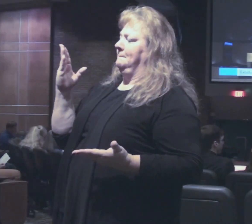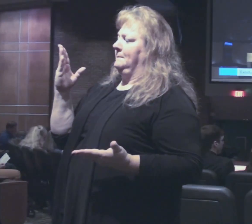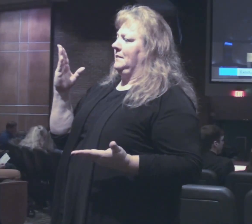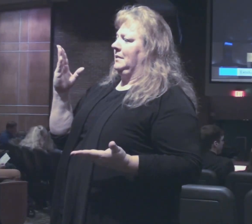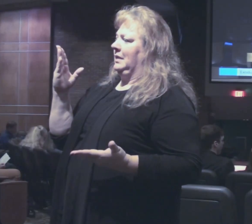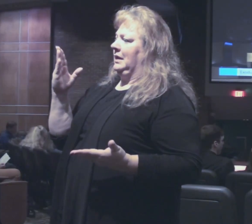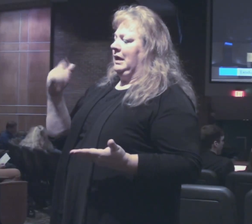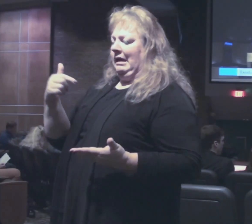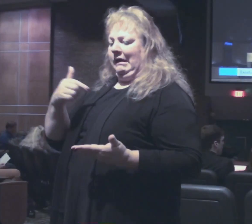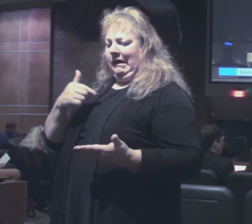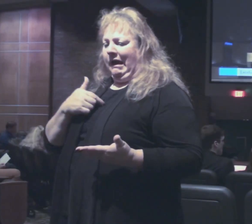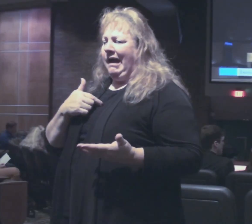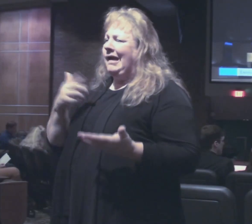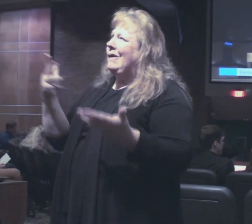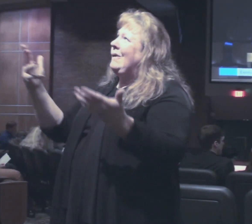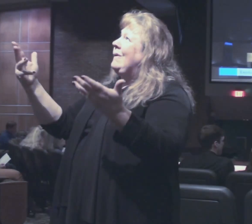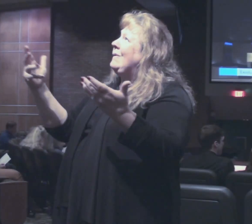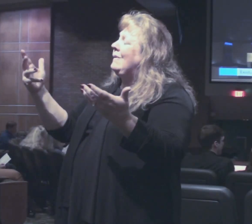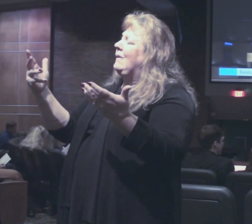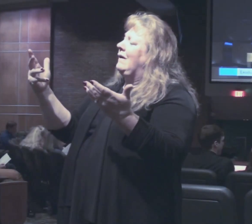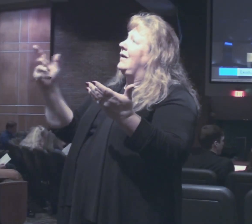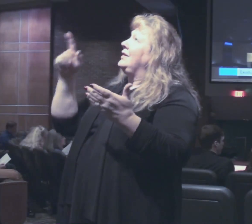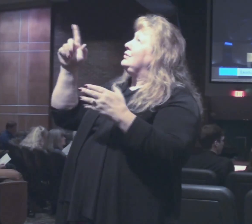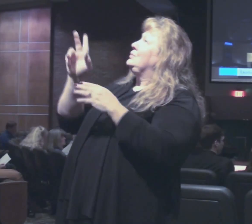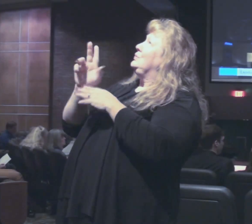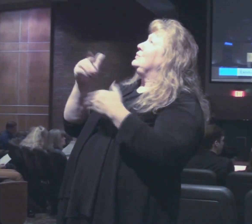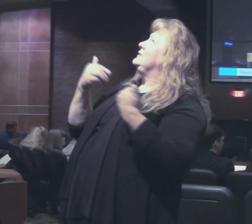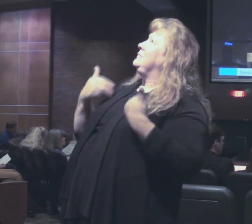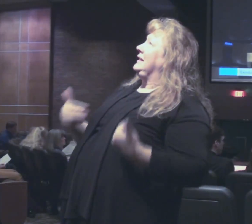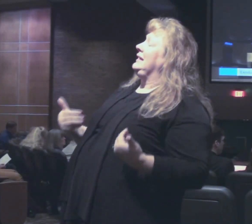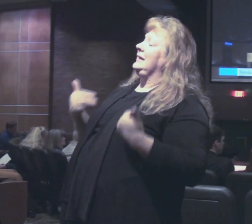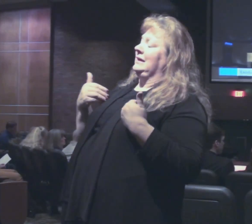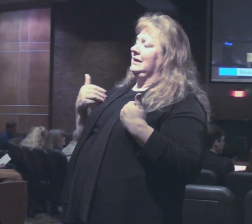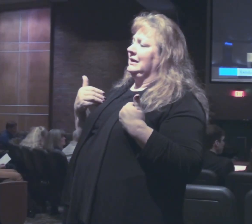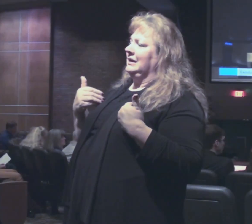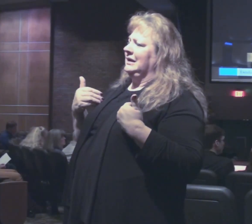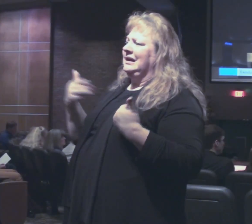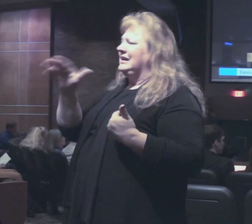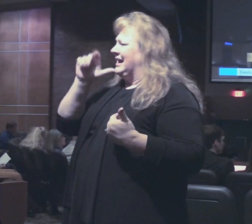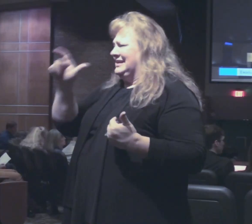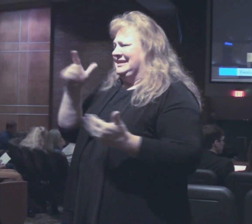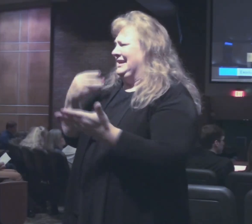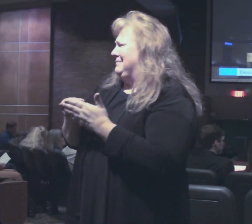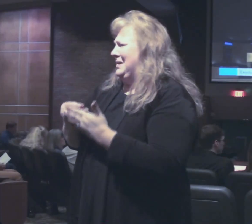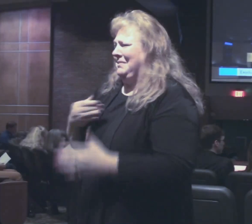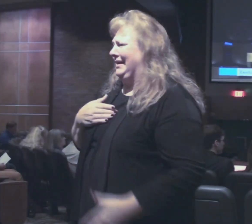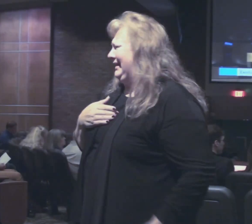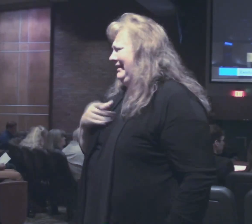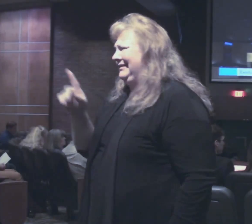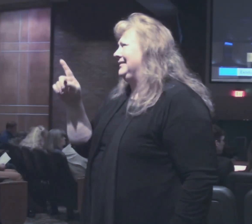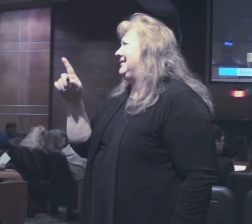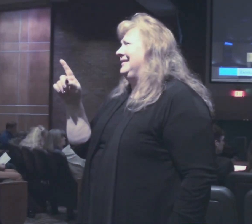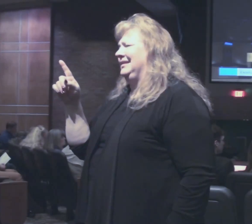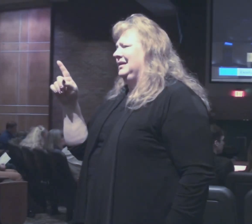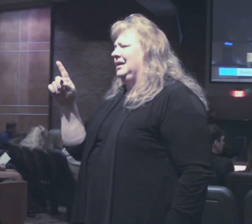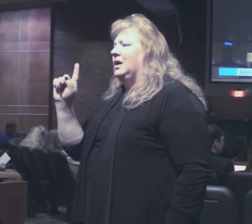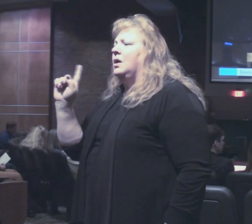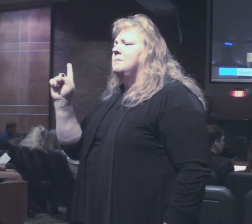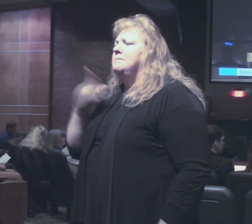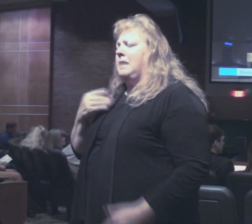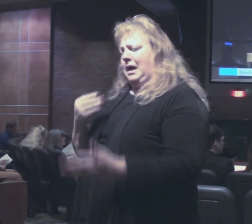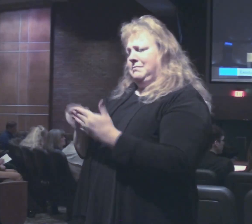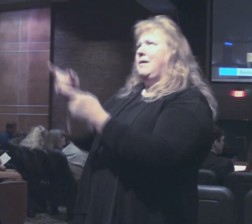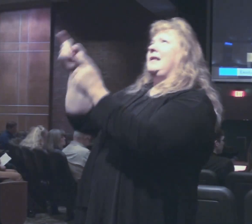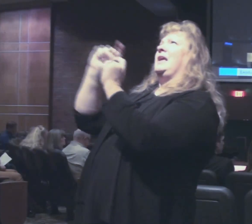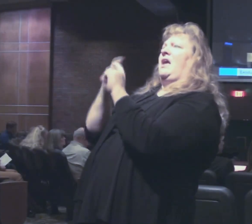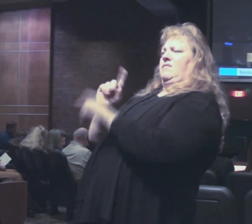a desire that is an instrument that is used by him. God doesn't need my money. Where did I get my